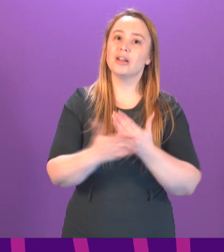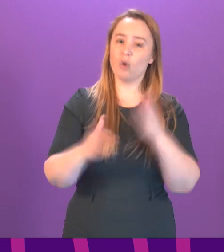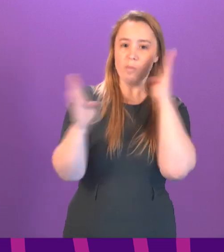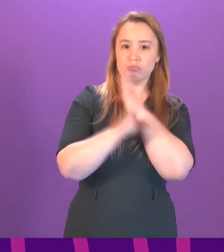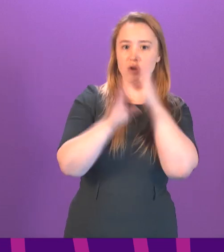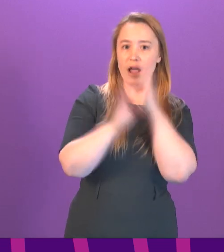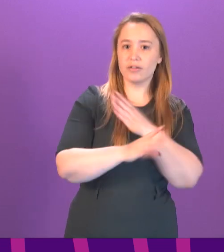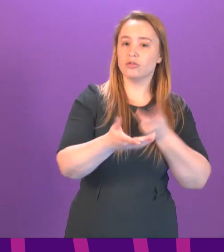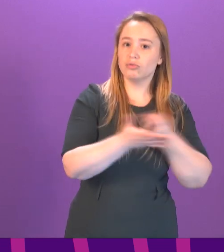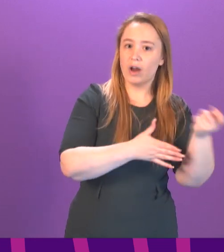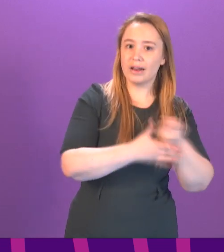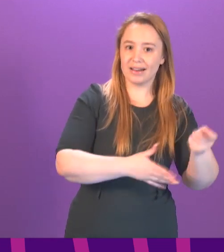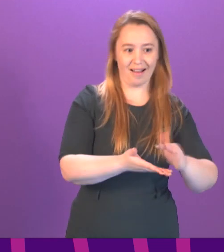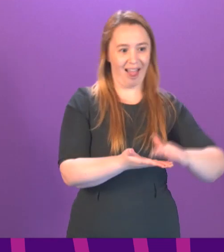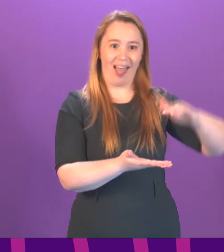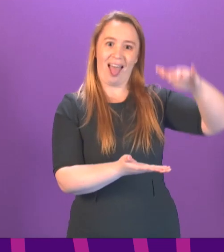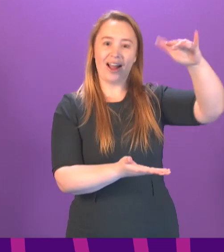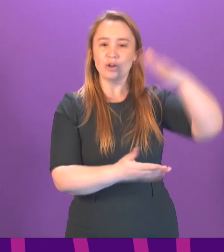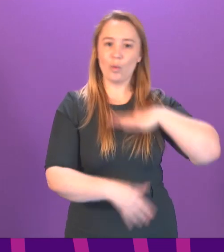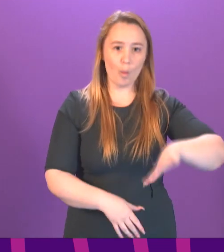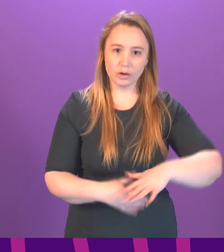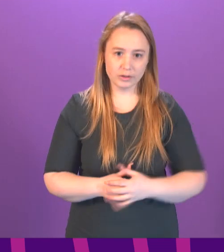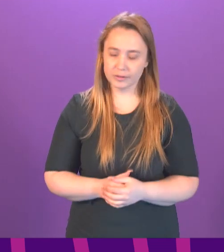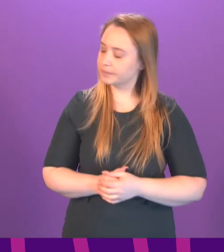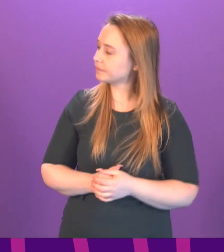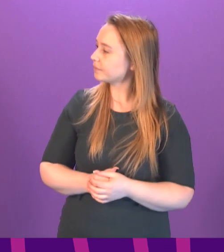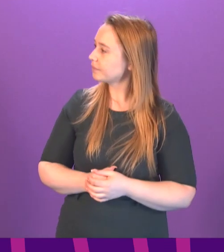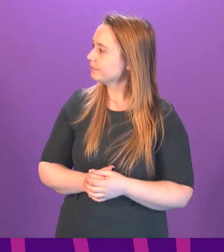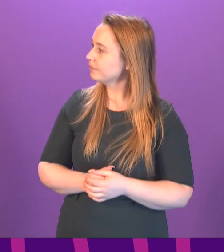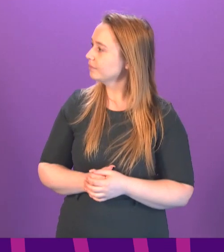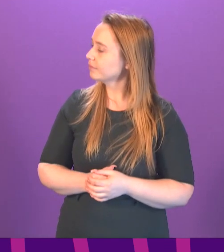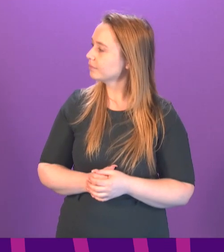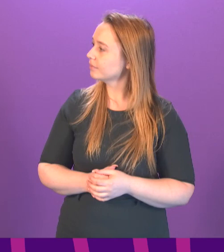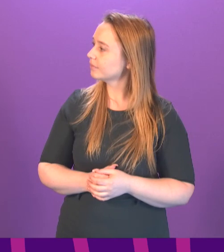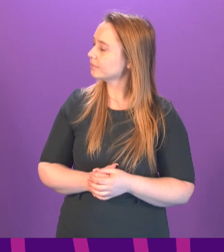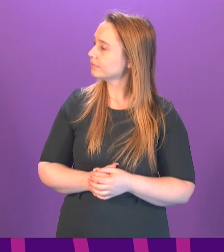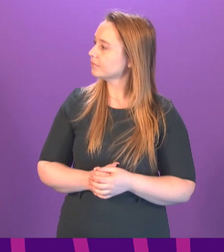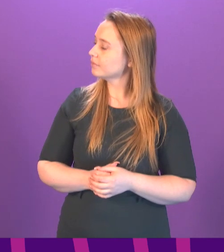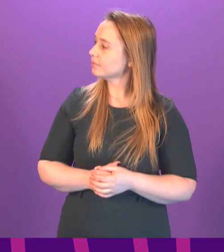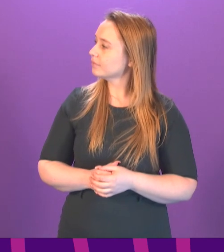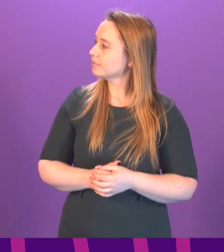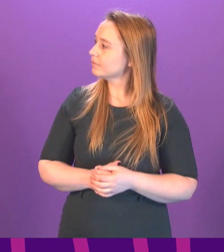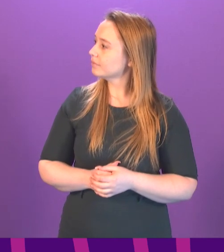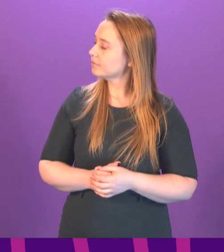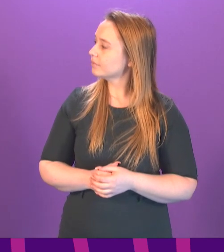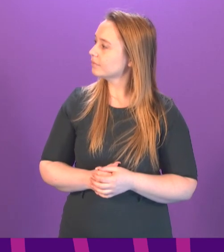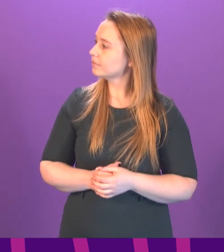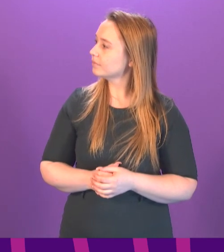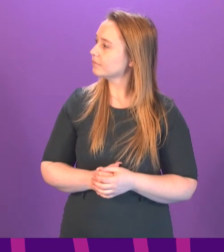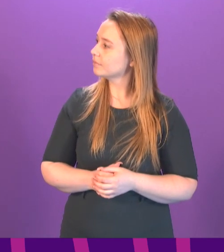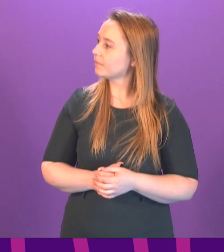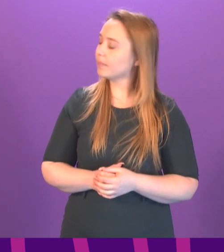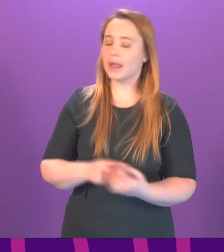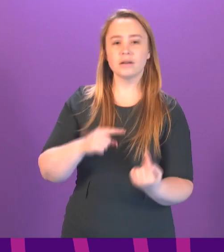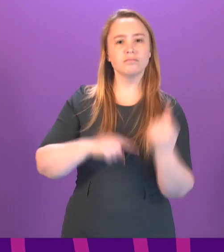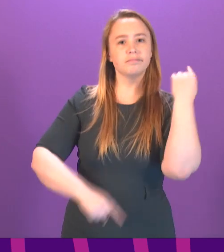up unmanageable debt? First minister. I wouldn't necessarily accept that the legislation that